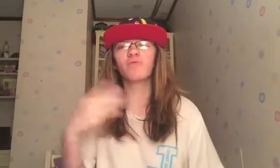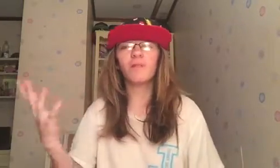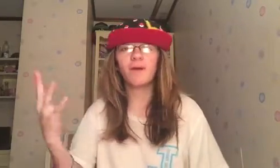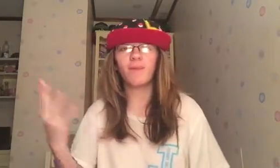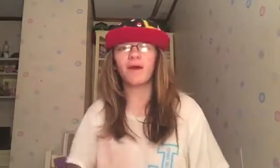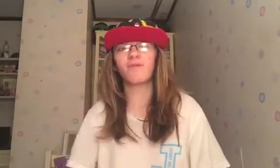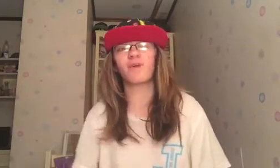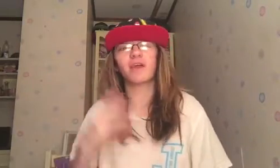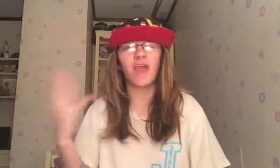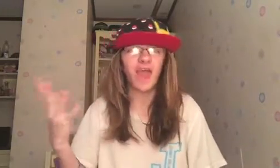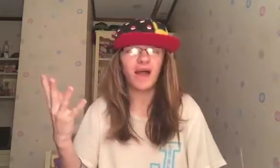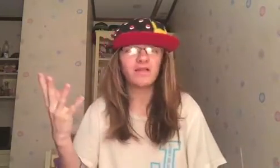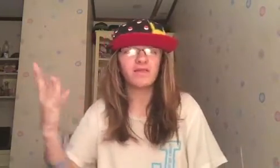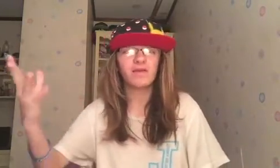really bad if I can't.